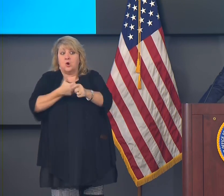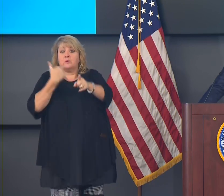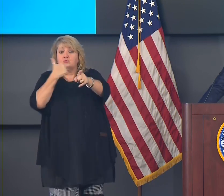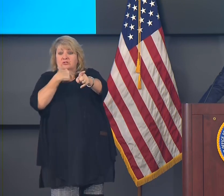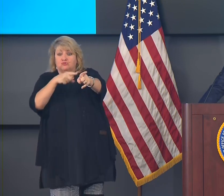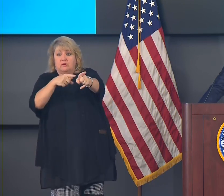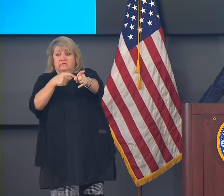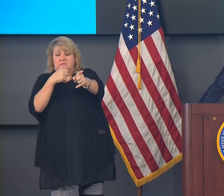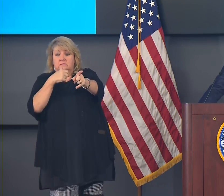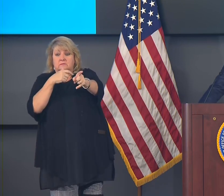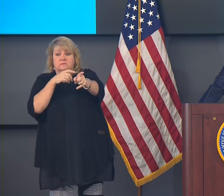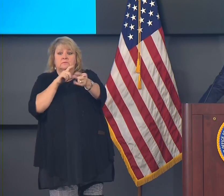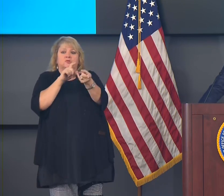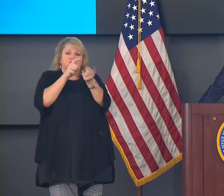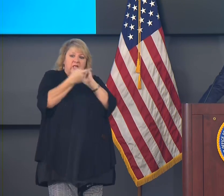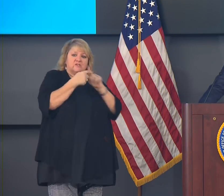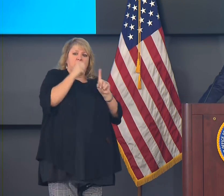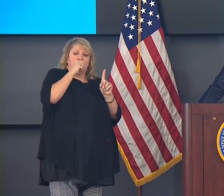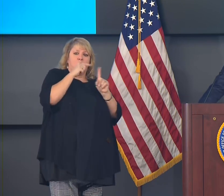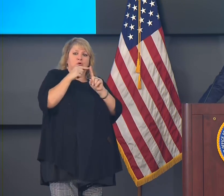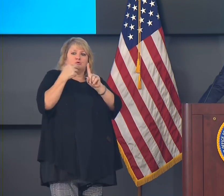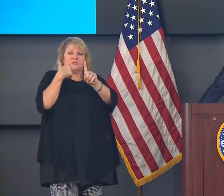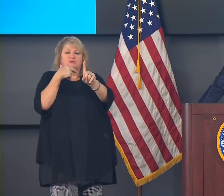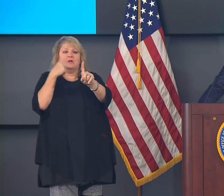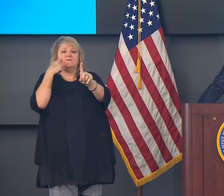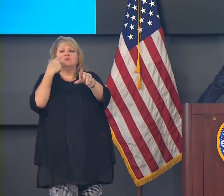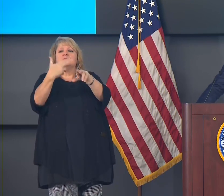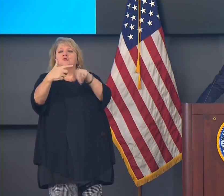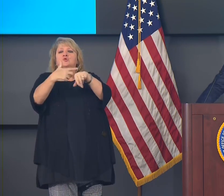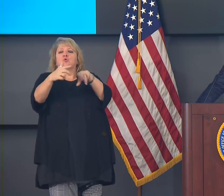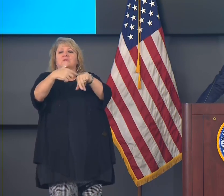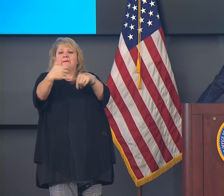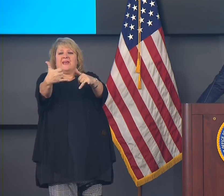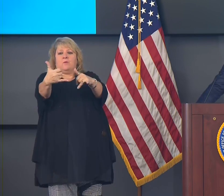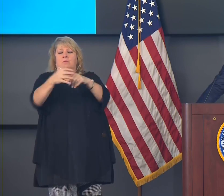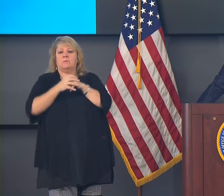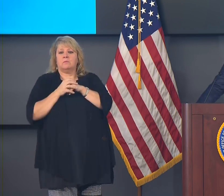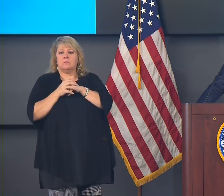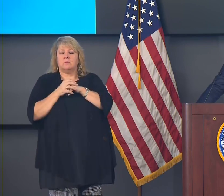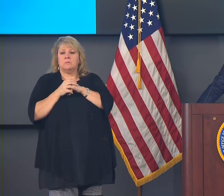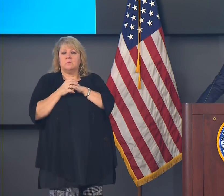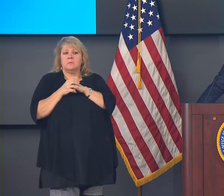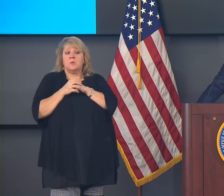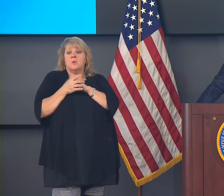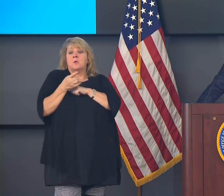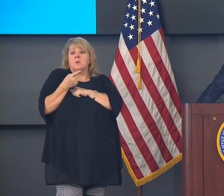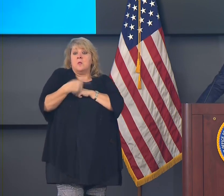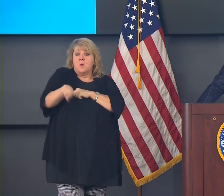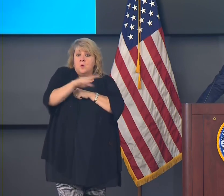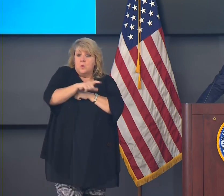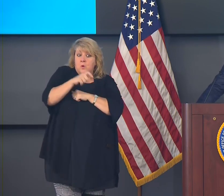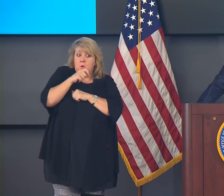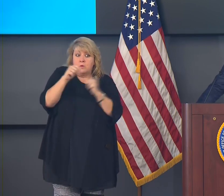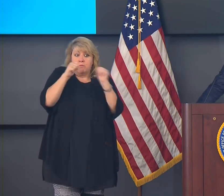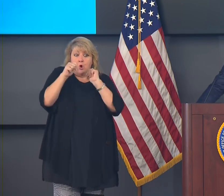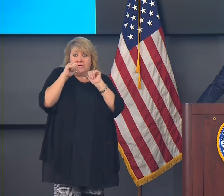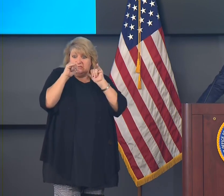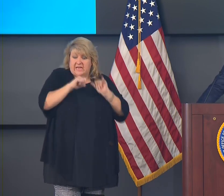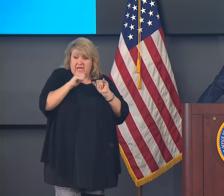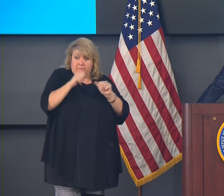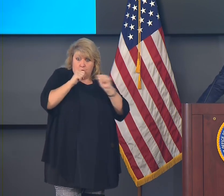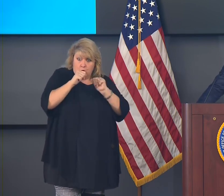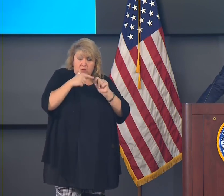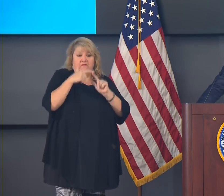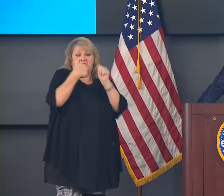rules for restaurants. And for the other establishments that continue to operate as bars, they need to operate the way we've outlined here